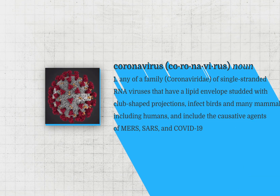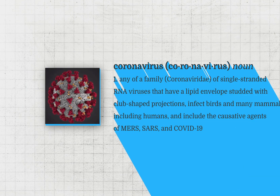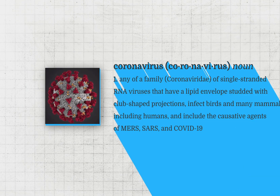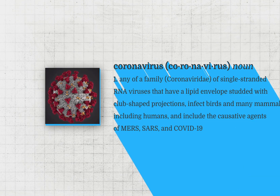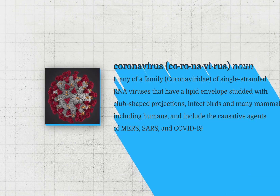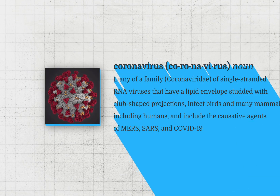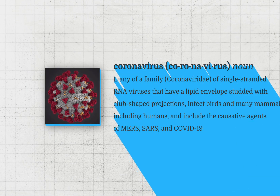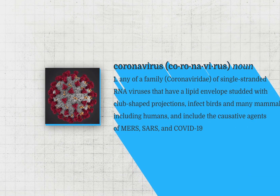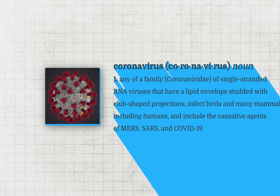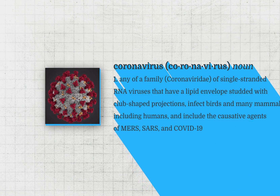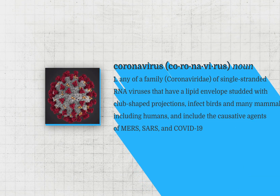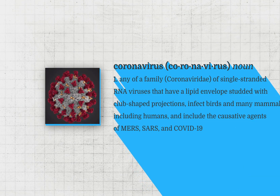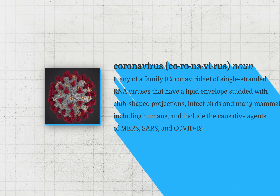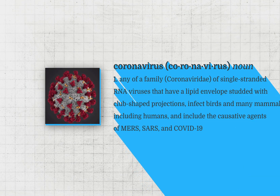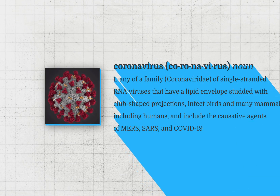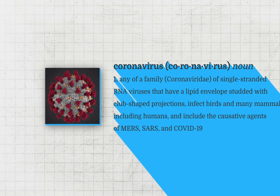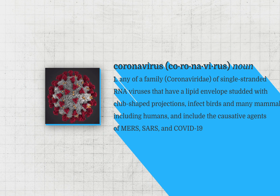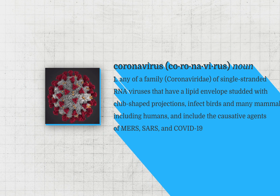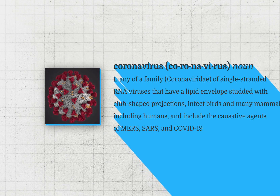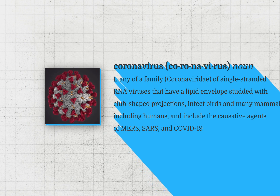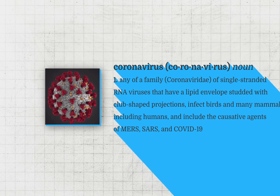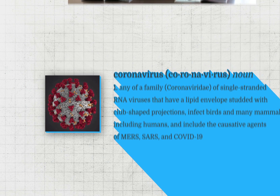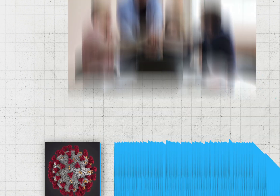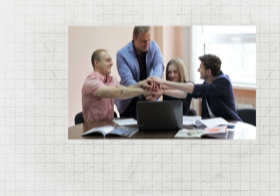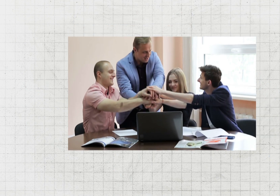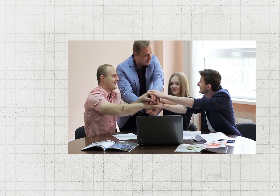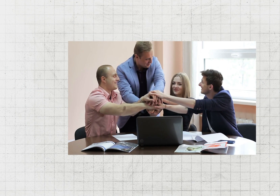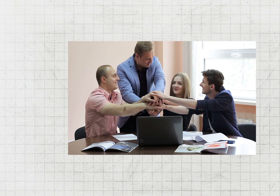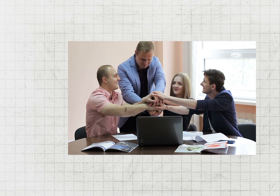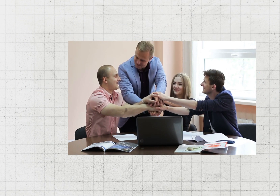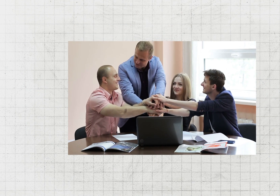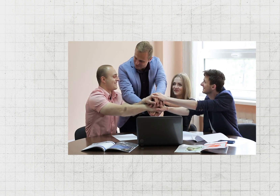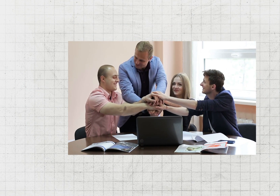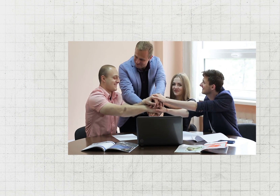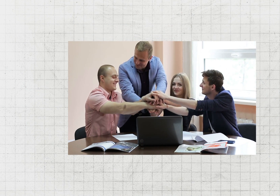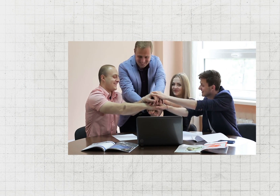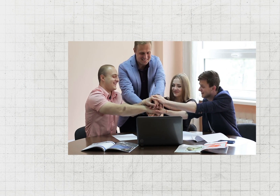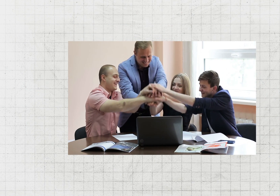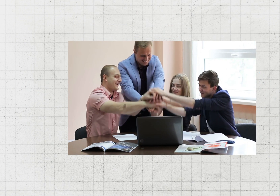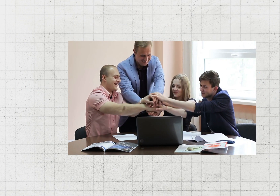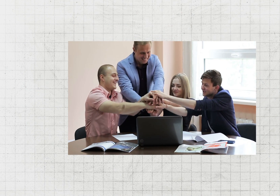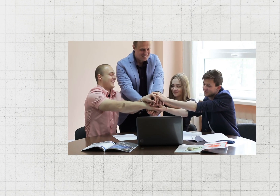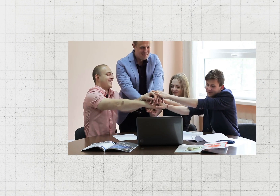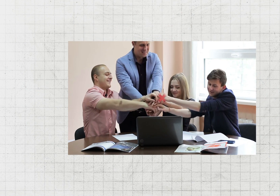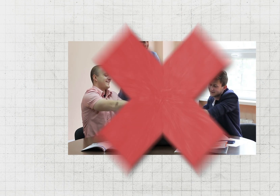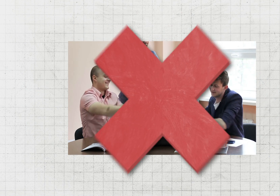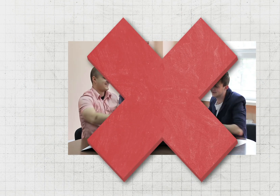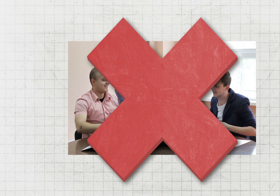coronavirus? Is there some committee that's sit at a round table to decide on a hand movement? Turns out there's not.